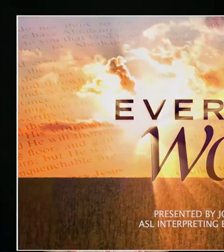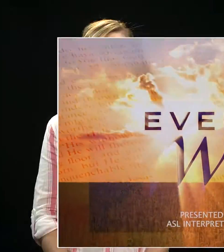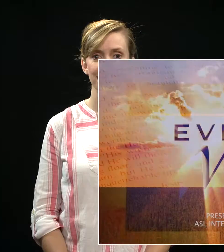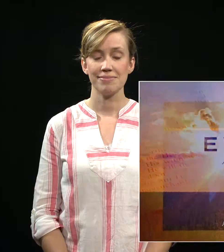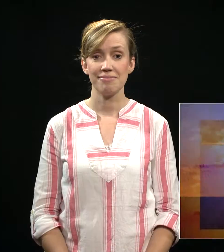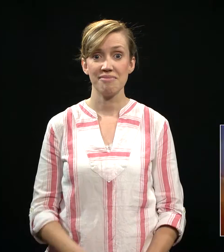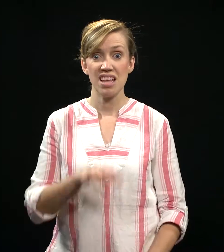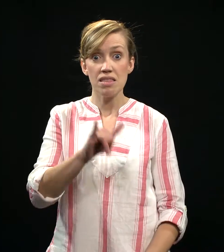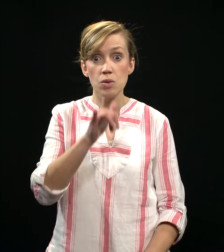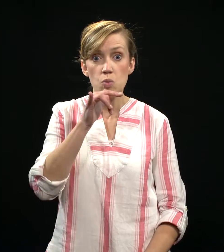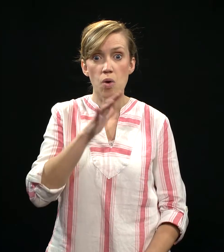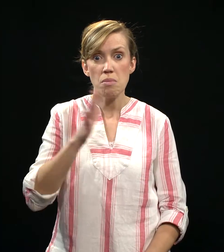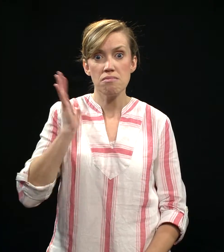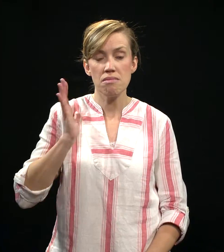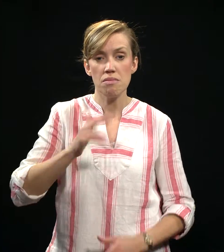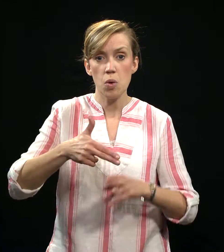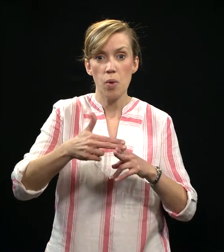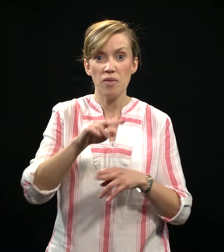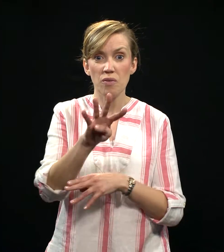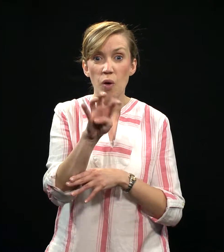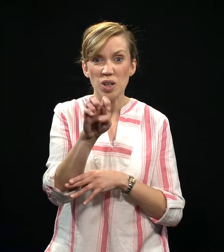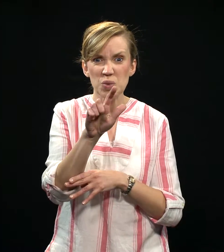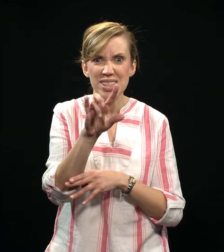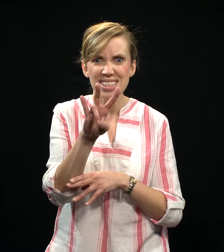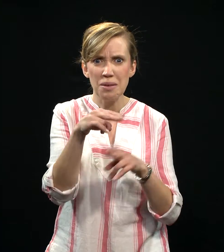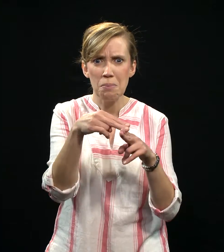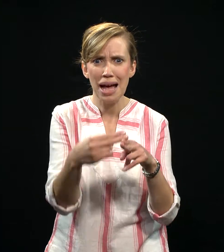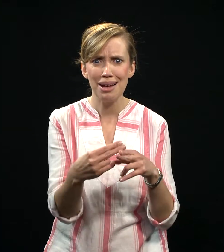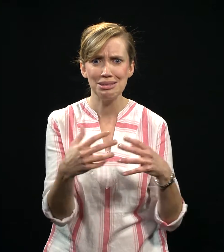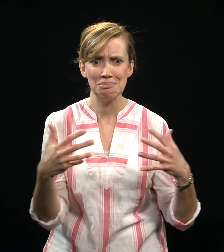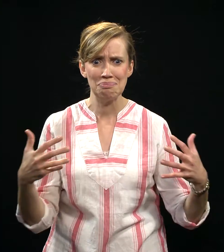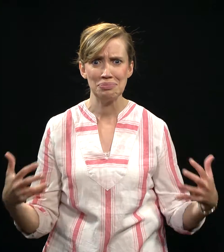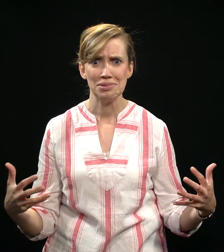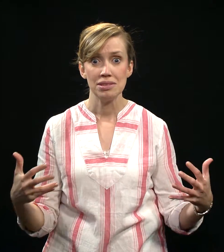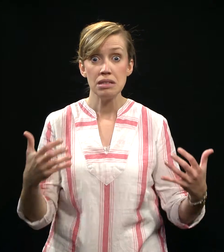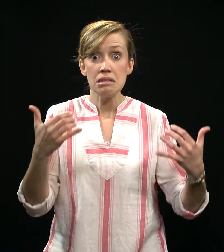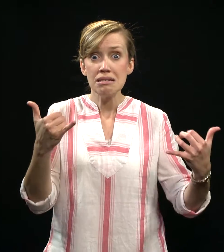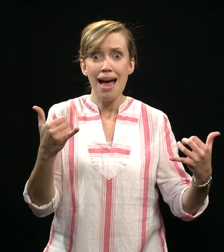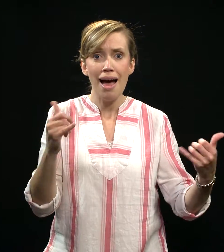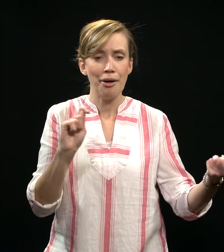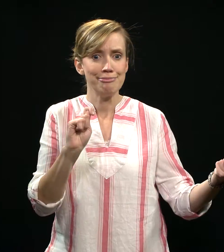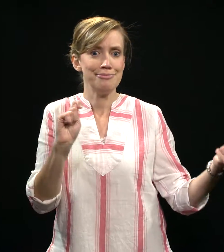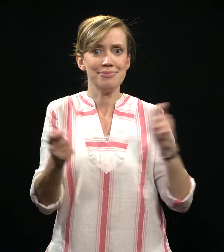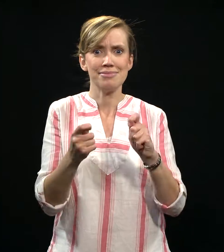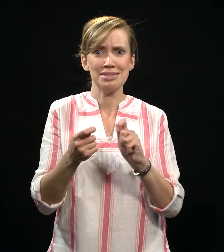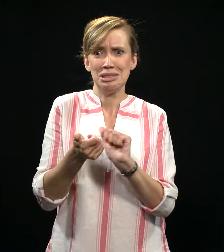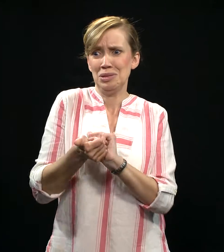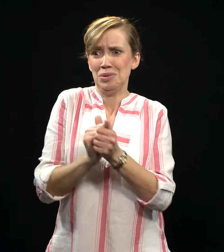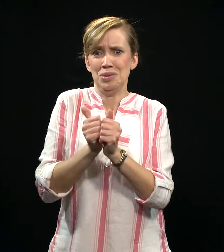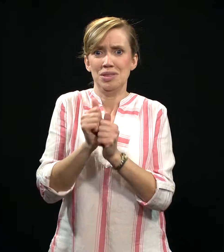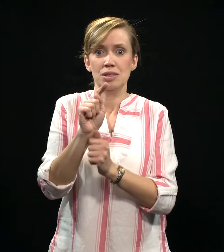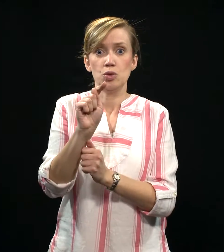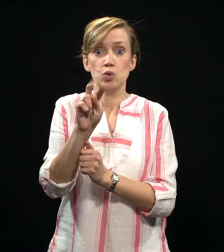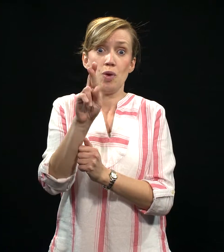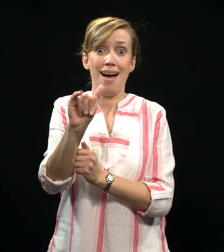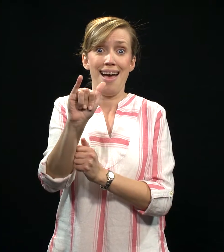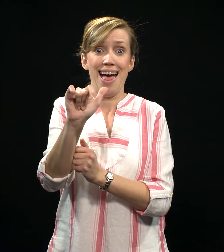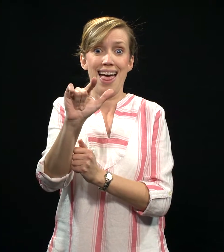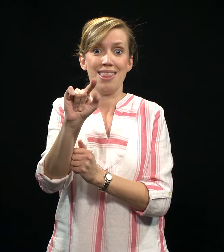She once weighed 427 pounds, and now she's doing triathlons. That's an incredible achievement and an